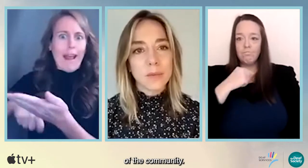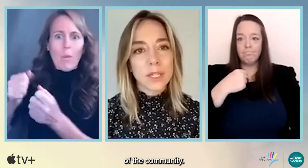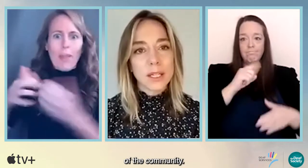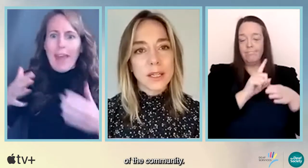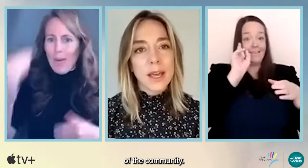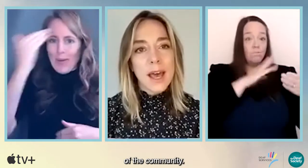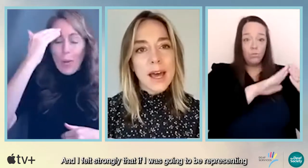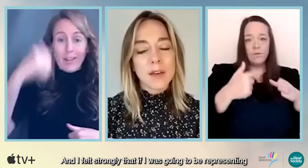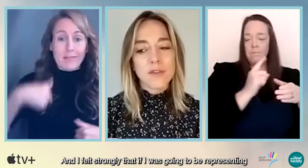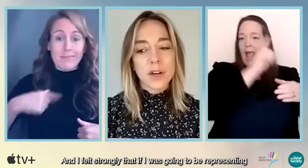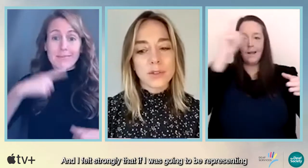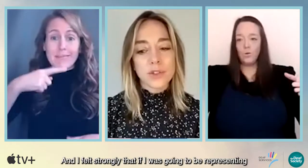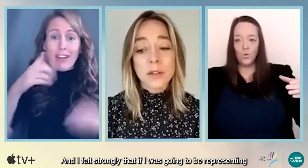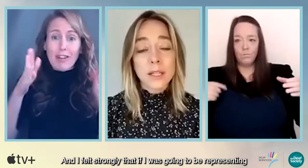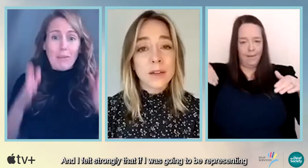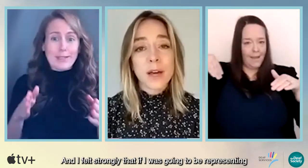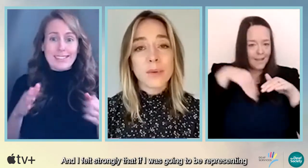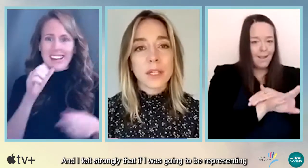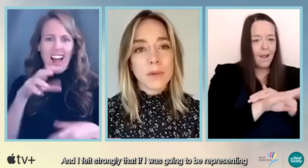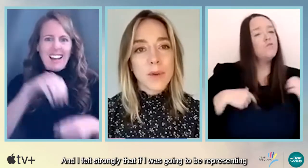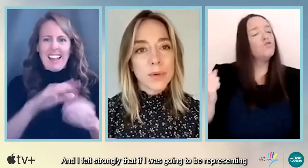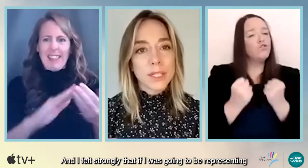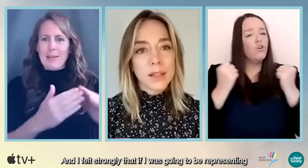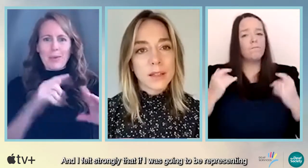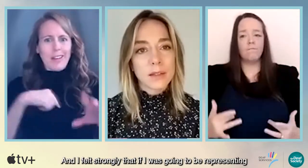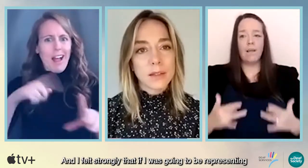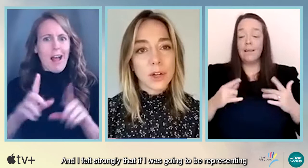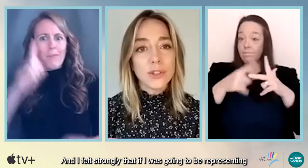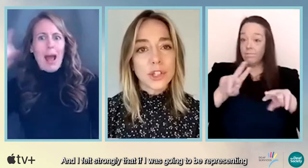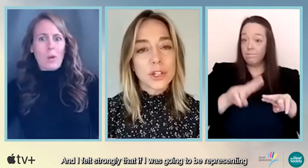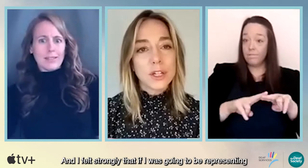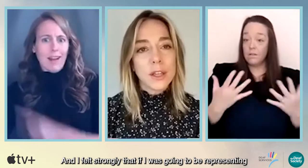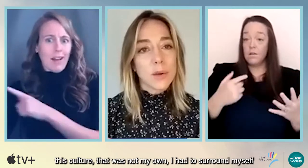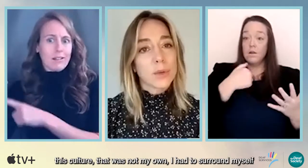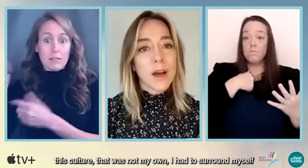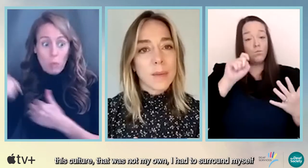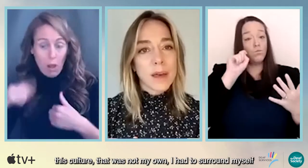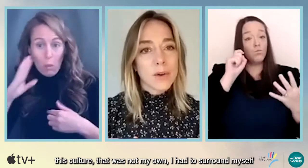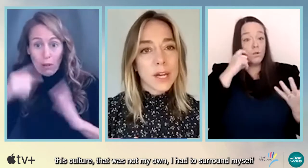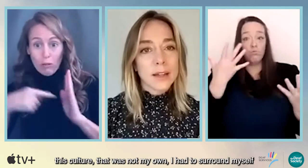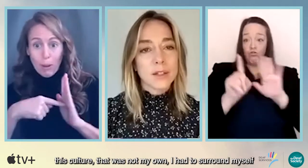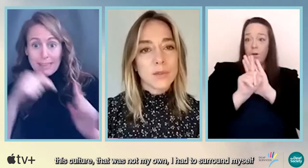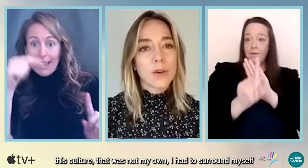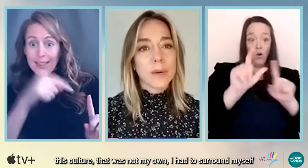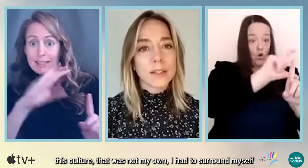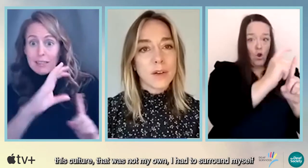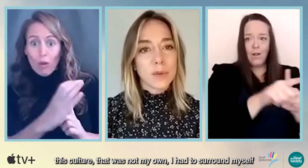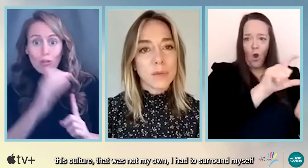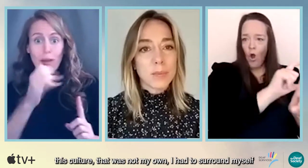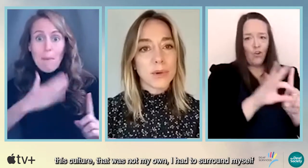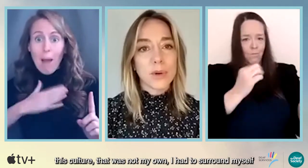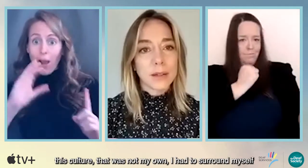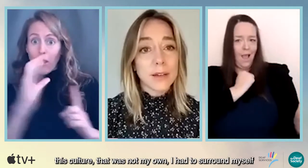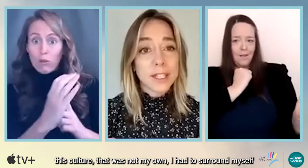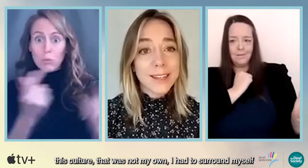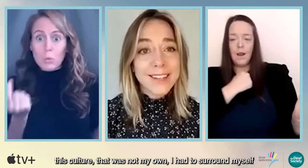of the community. And I felt strongly that if I was going to be representing this culture that was not my own, I had to surround myself with